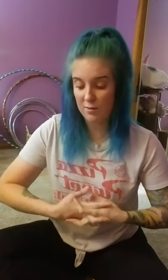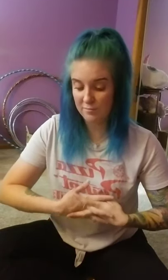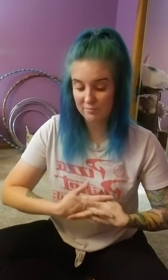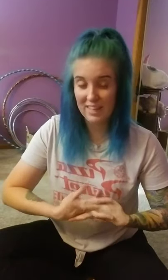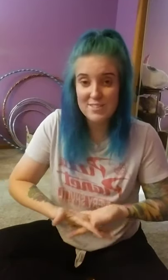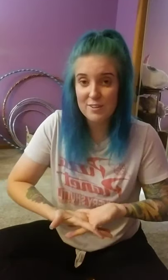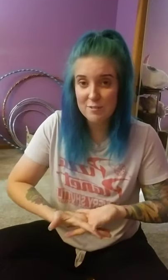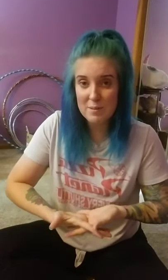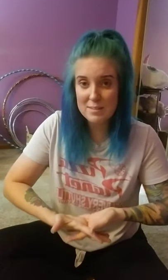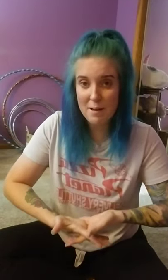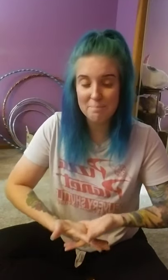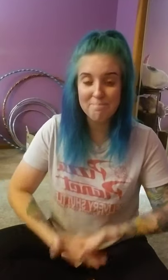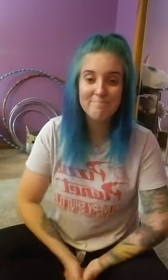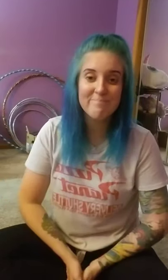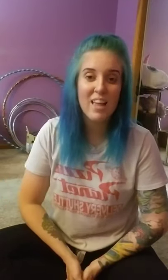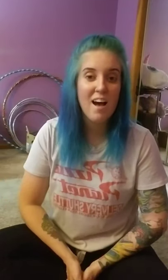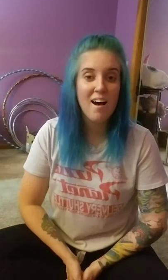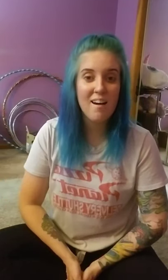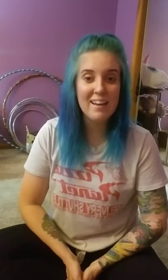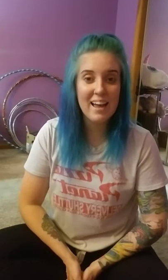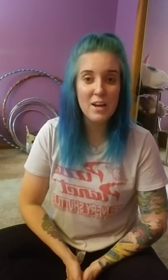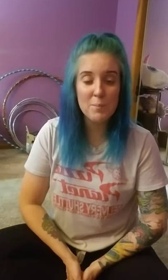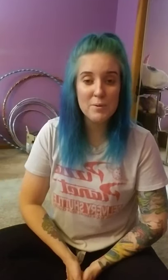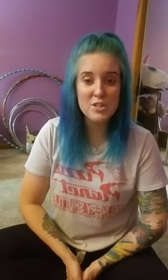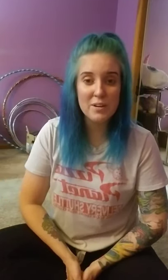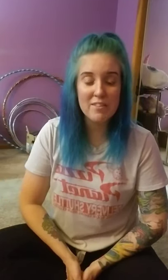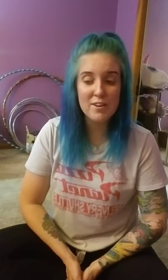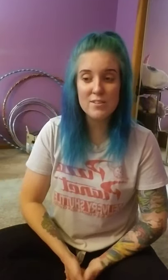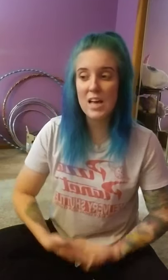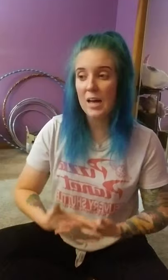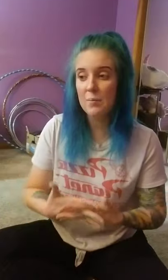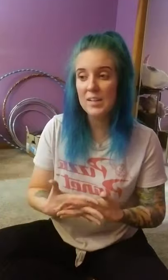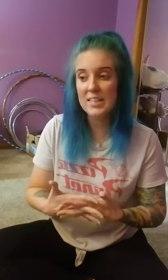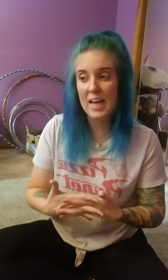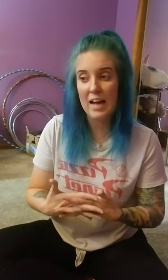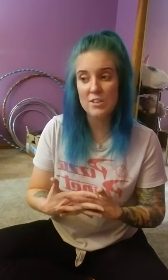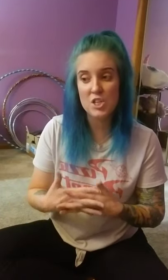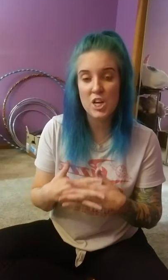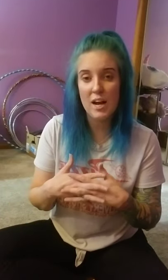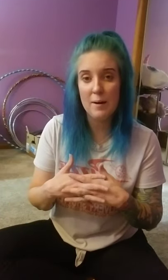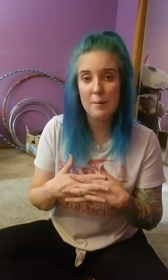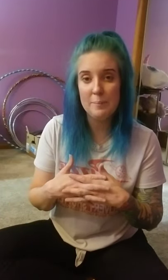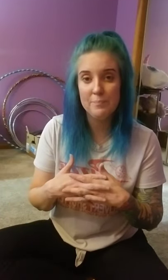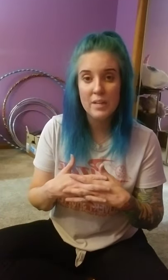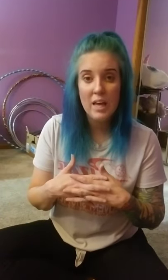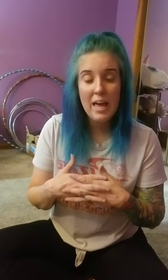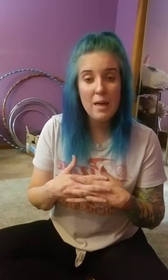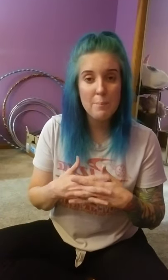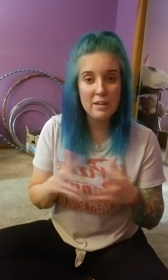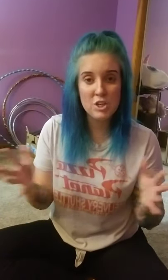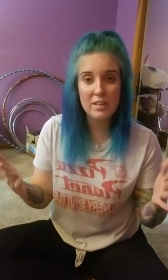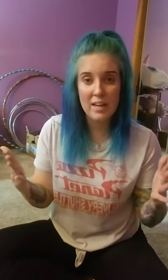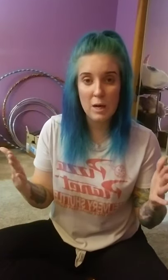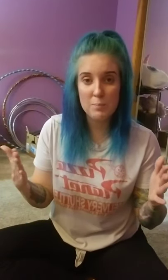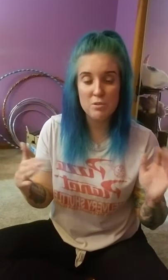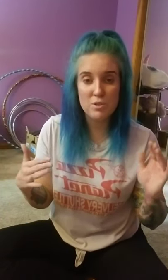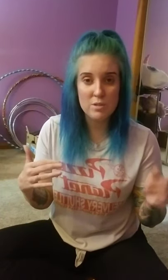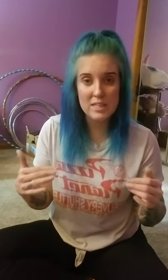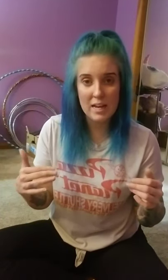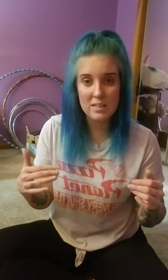it's fun for me as well. All right, I hope you enjoy those. I will attach a picture that helps you do the signs